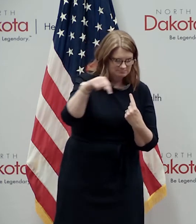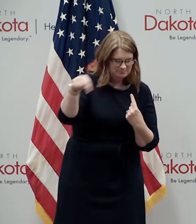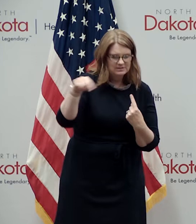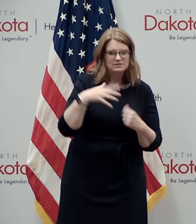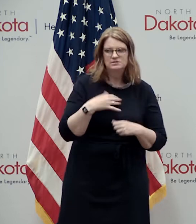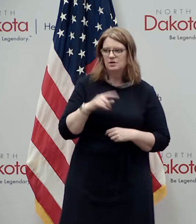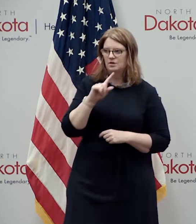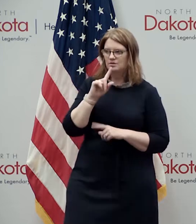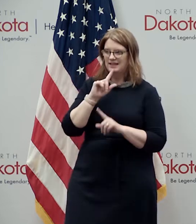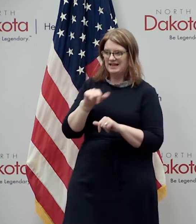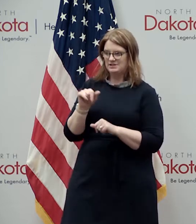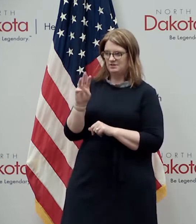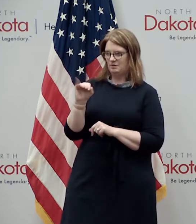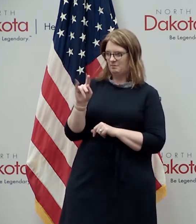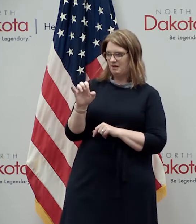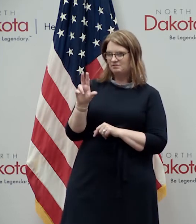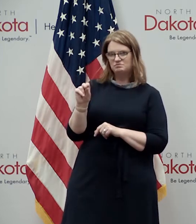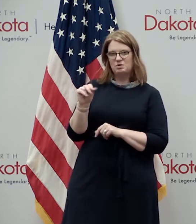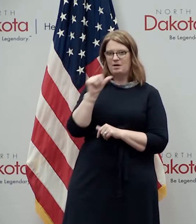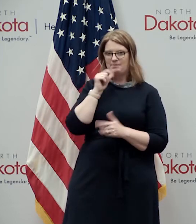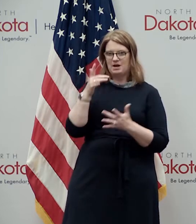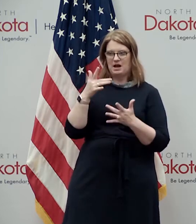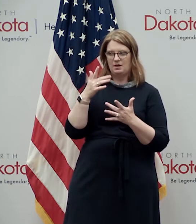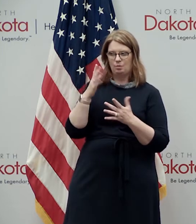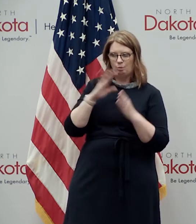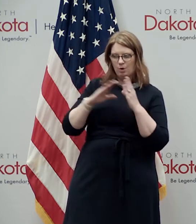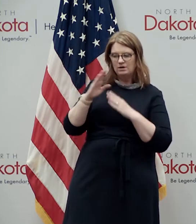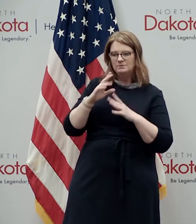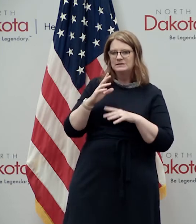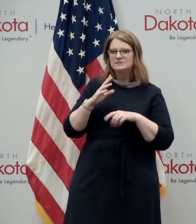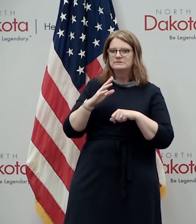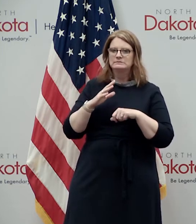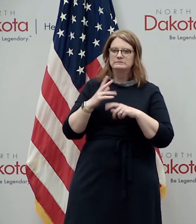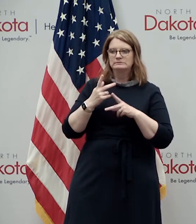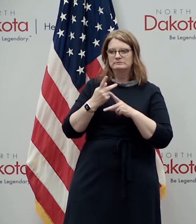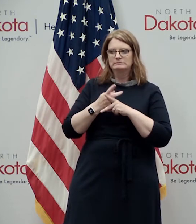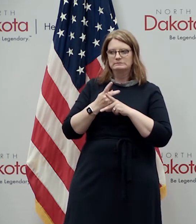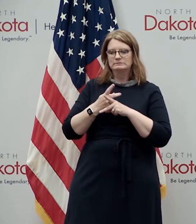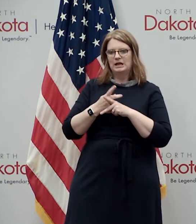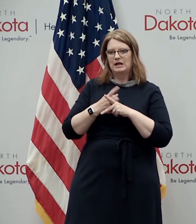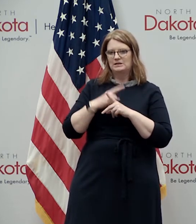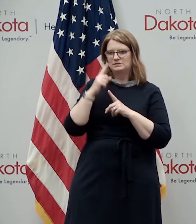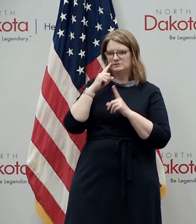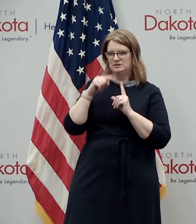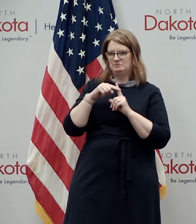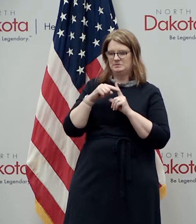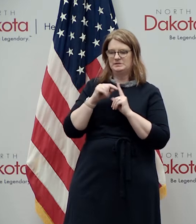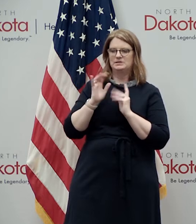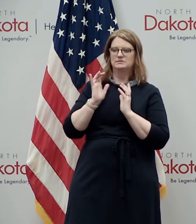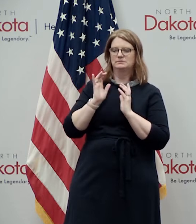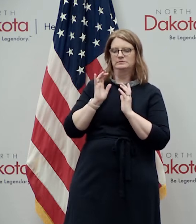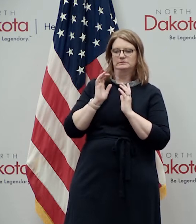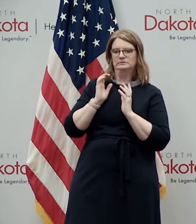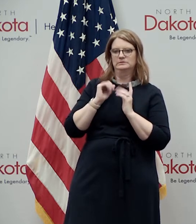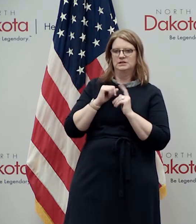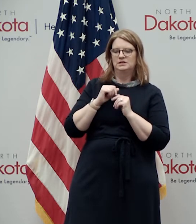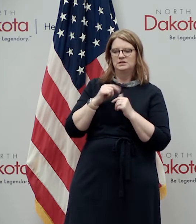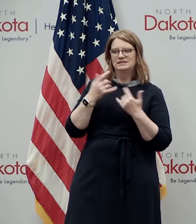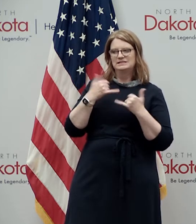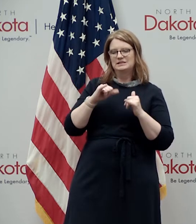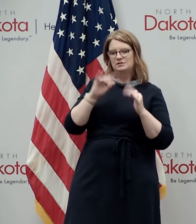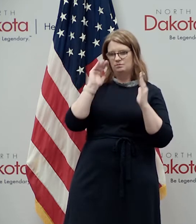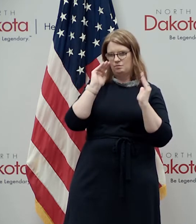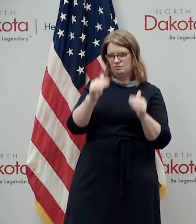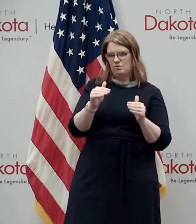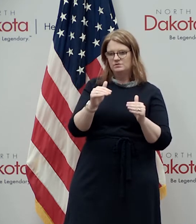mike is no not not worried but we're we're cautious cautiously optimistic and uh continuing to pay close attention every day to the